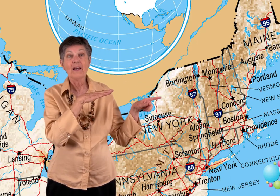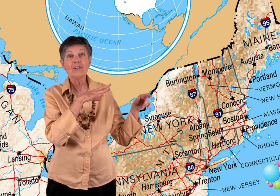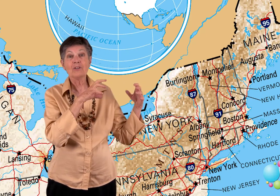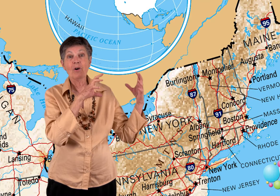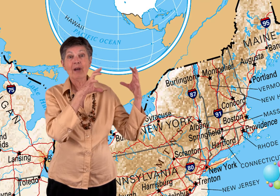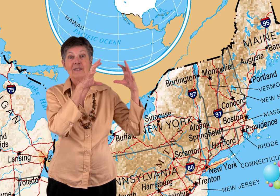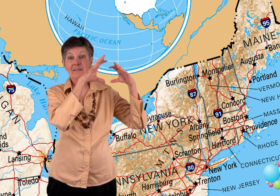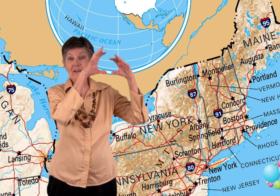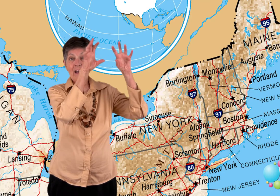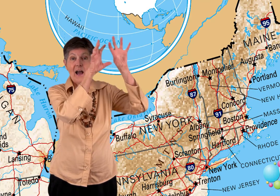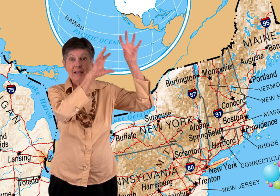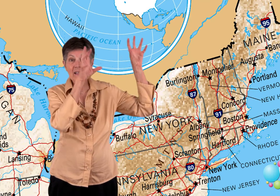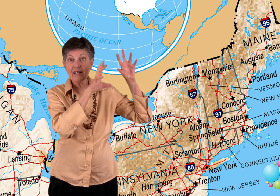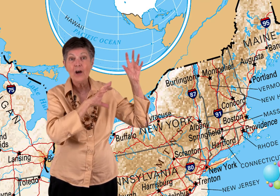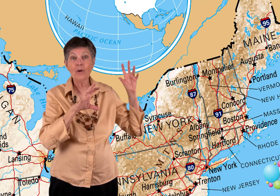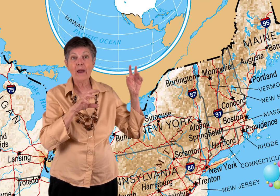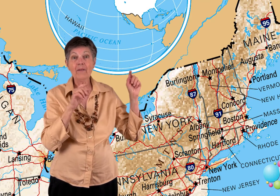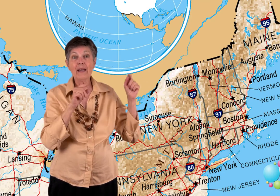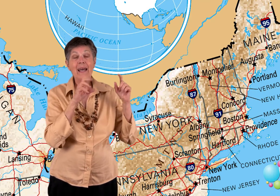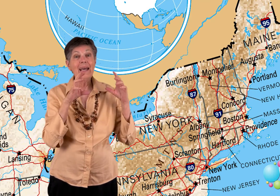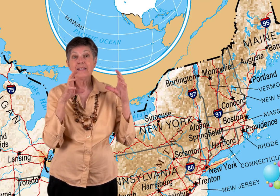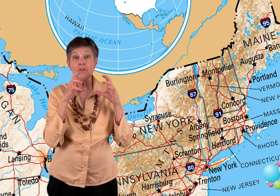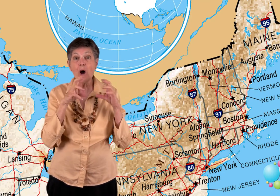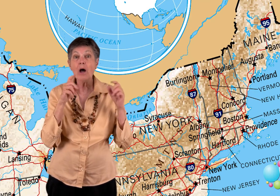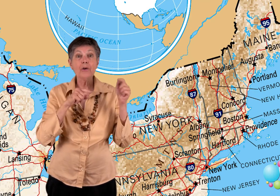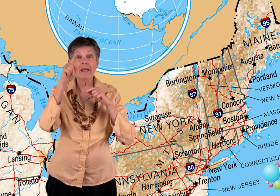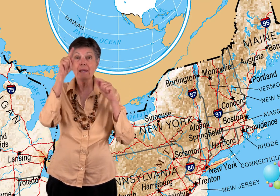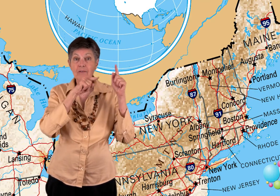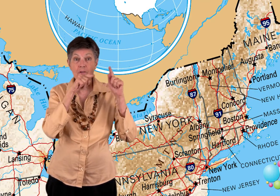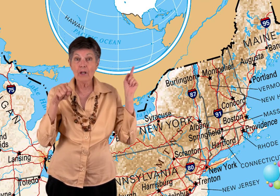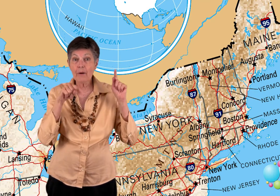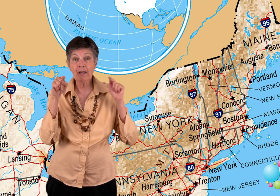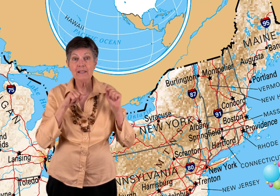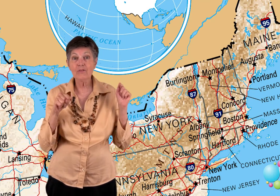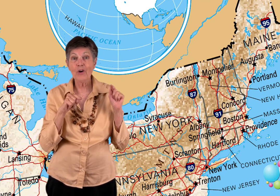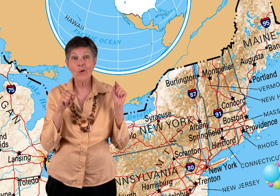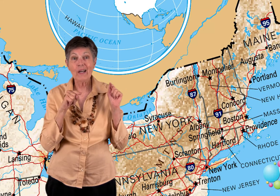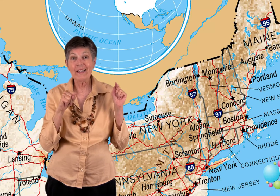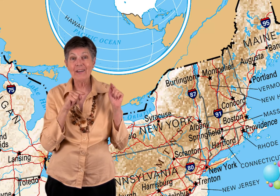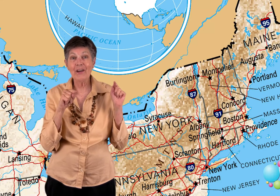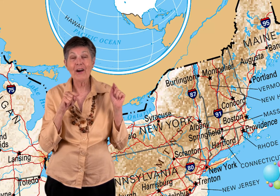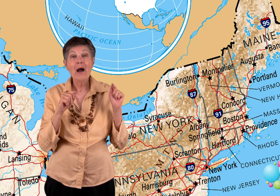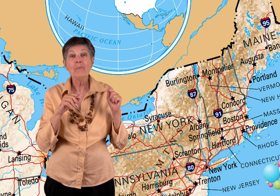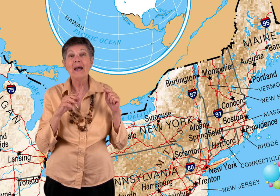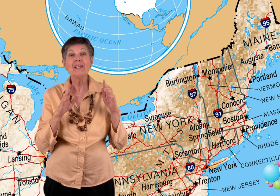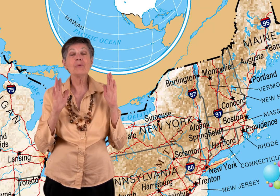So, it's got a lot of states all around it. It's small, you can get a lot of places very quickly in there, but it's a